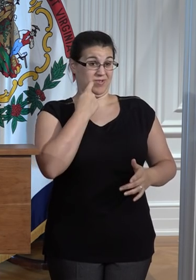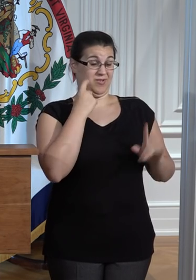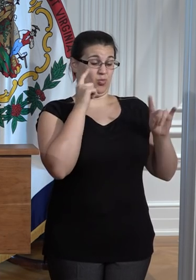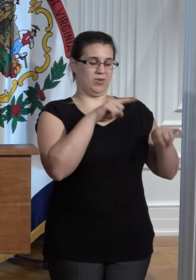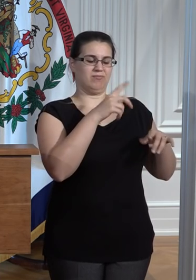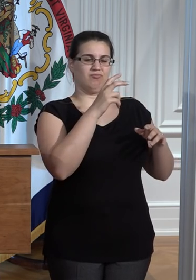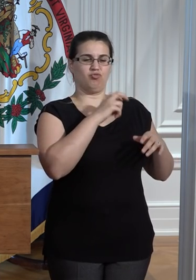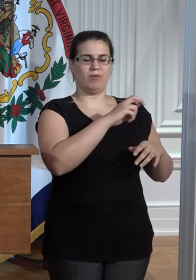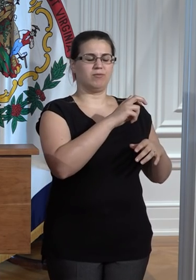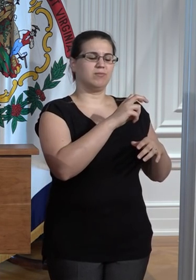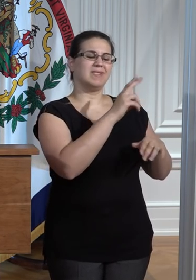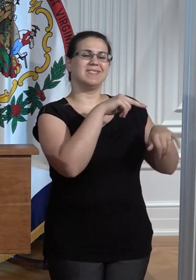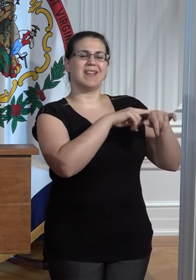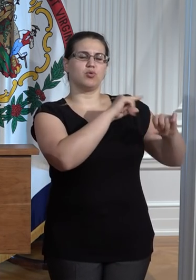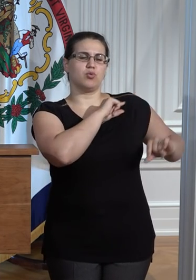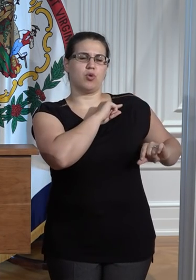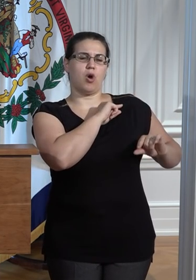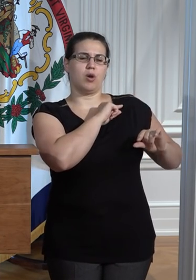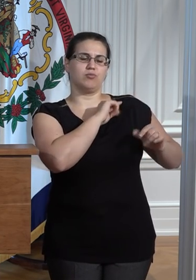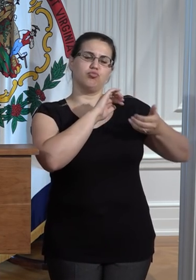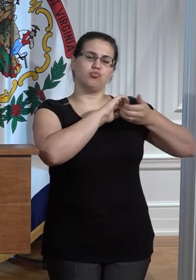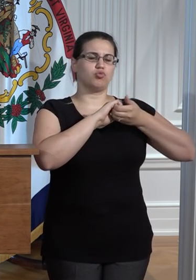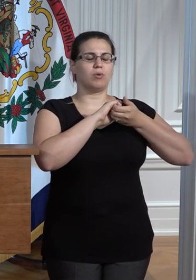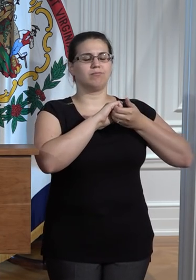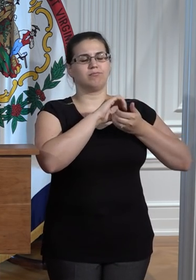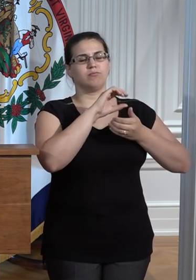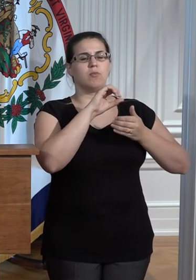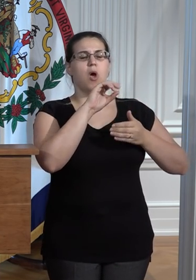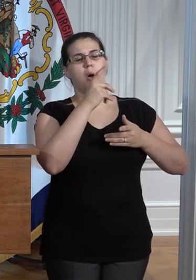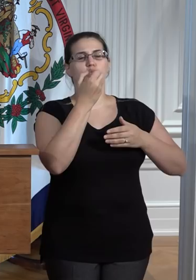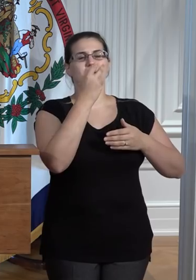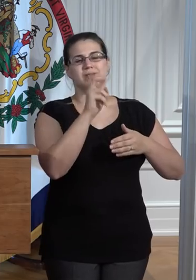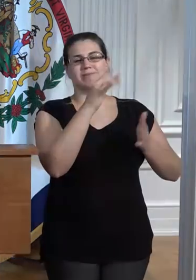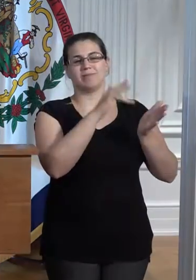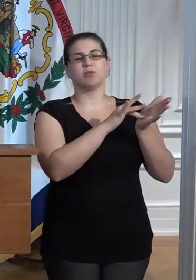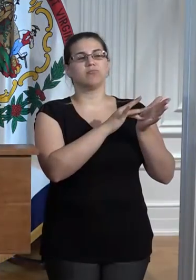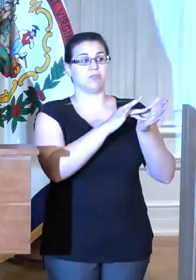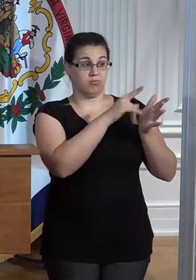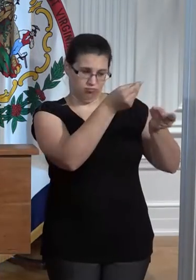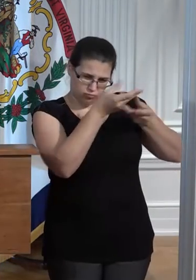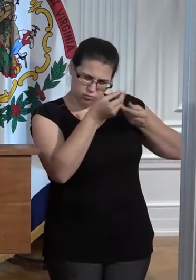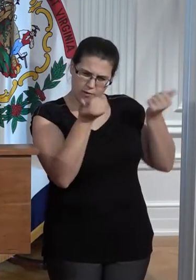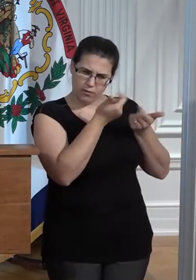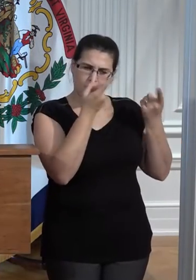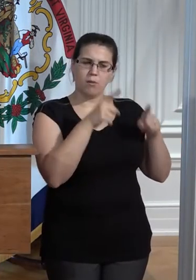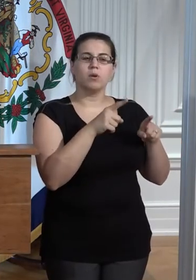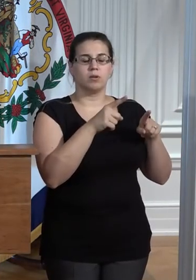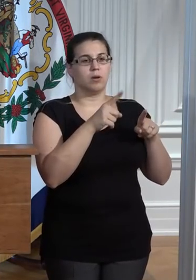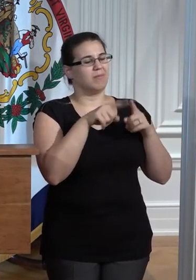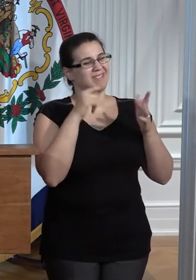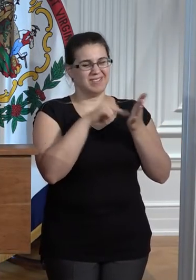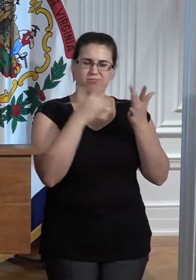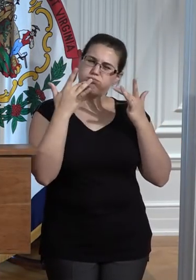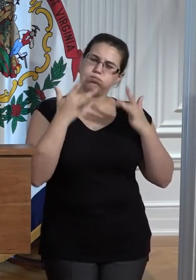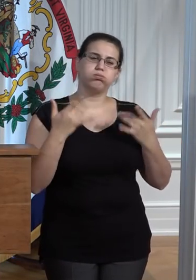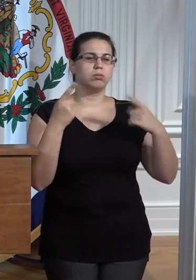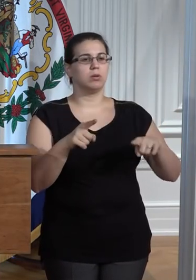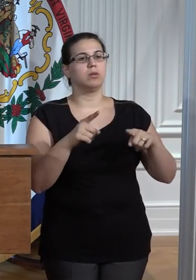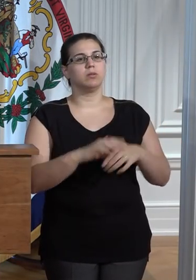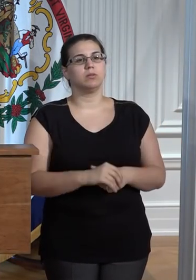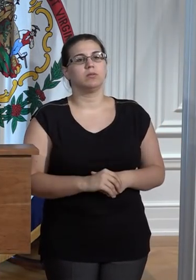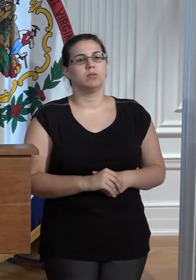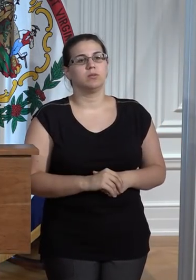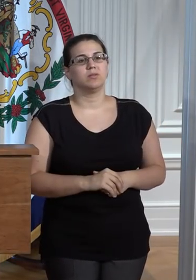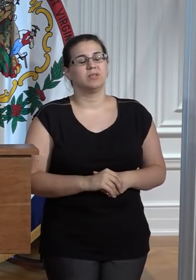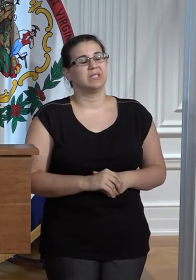Joint Operations Center where I was fully briefed on their response and learned more about the devastation. I'm